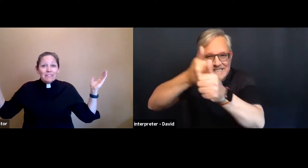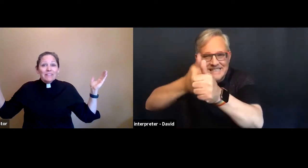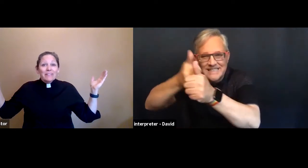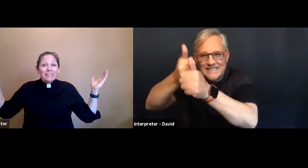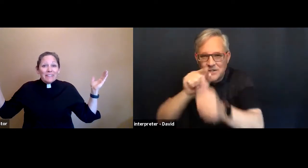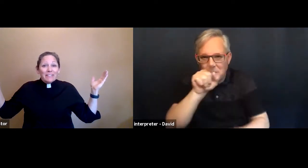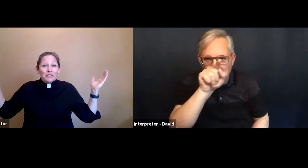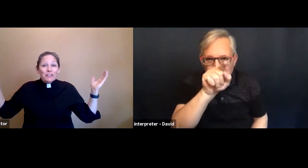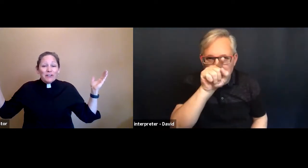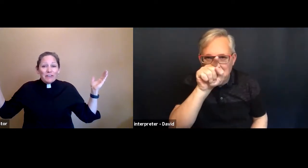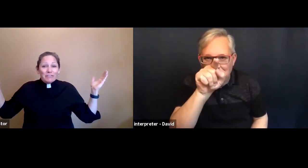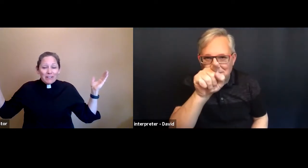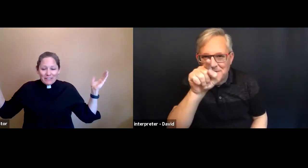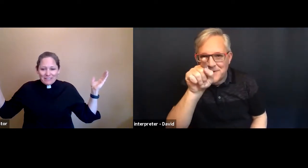each of us.